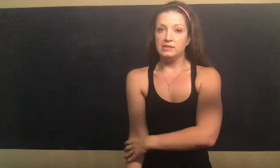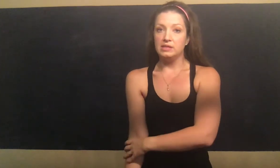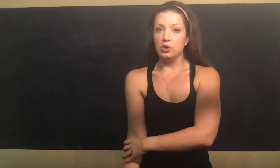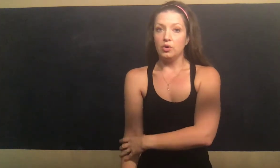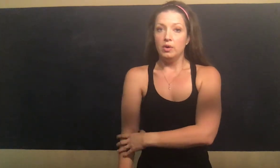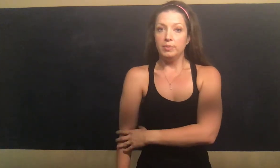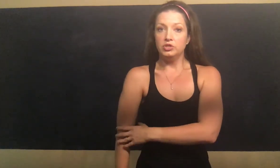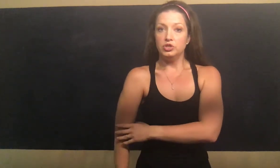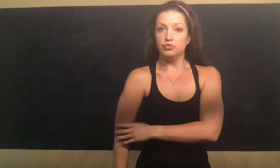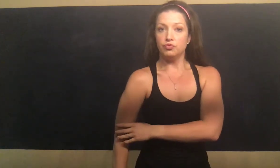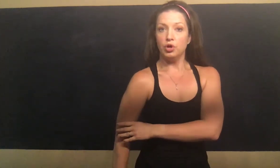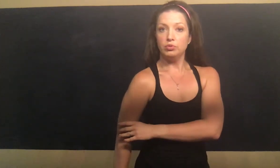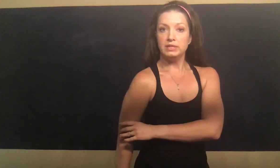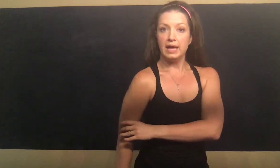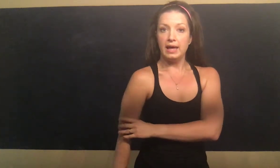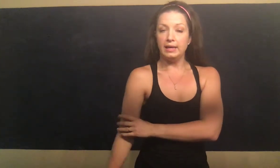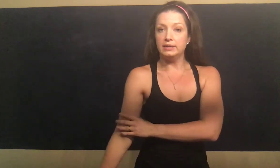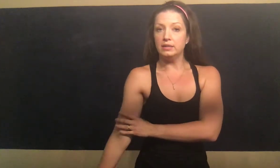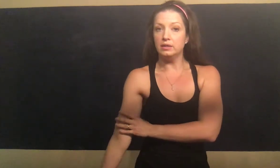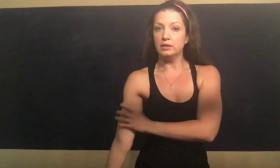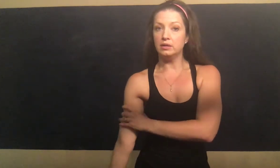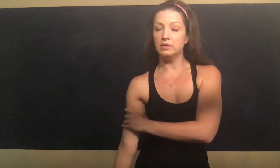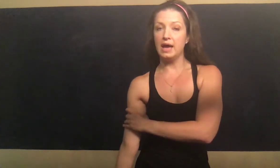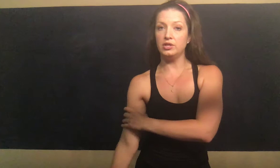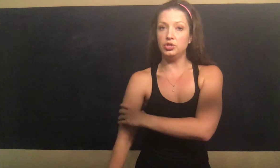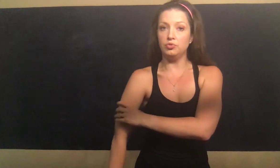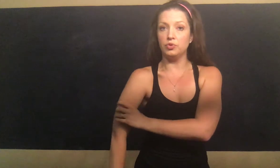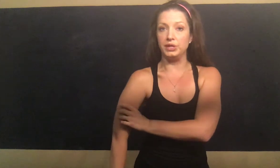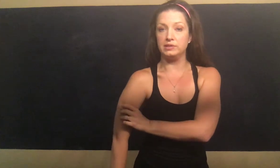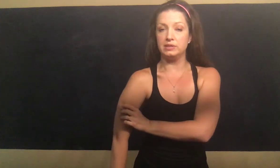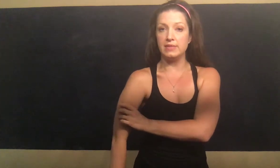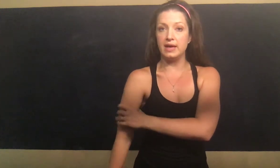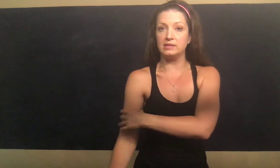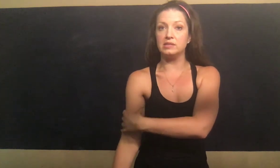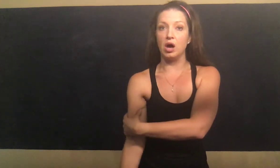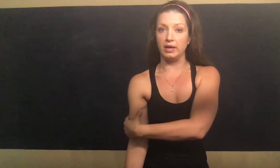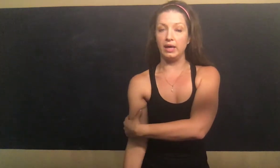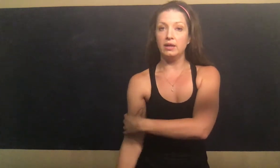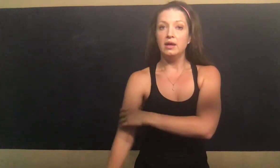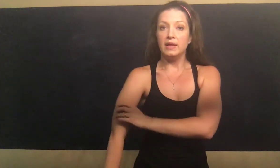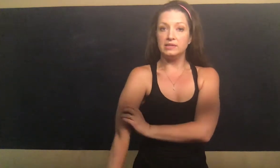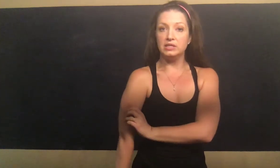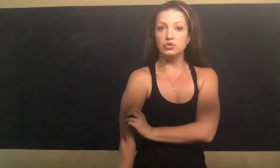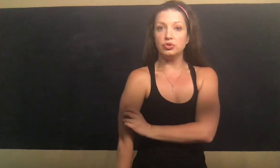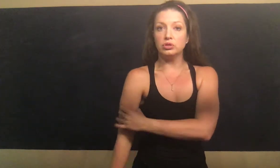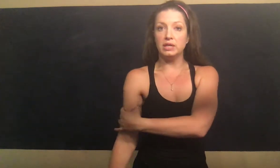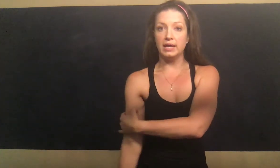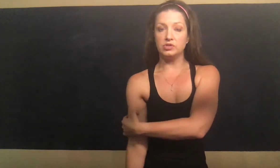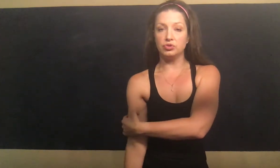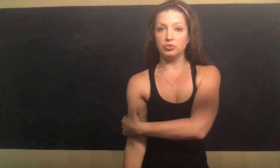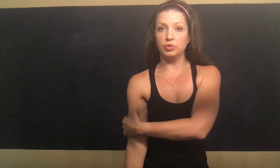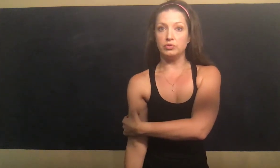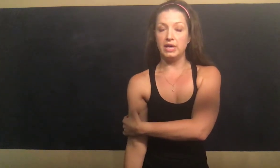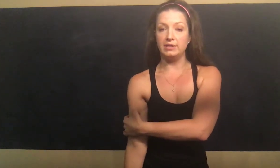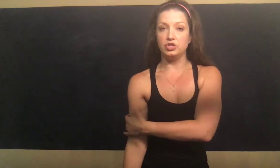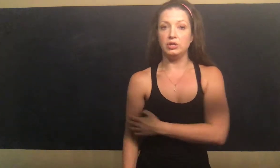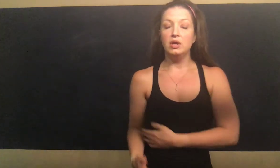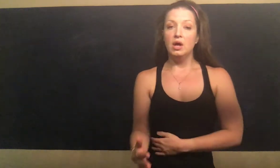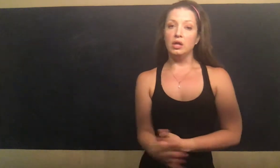still, but just rotate that humerus in that socket. That's internal and external rotation. A